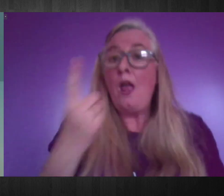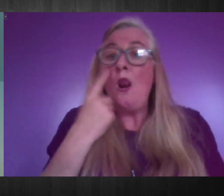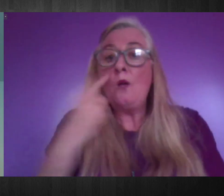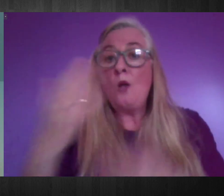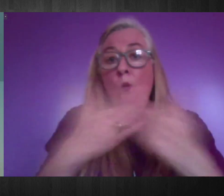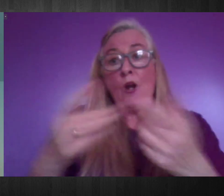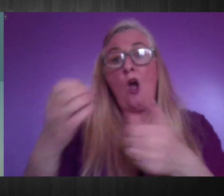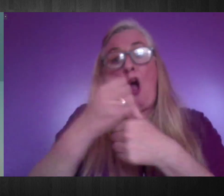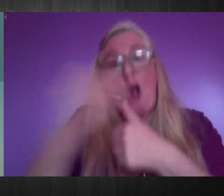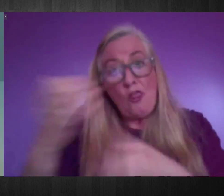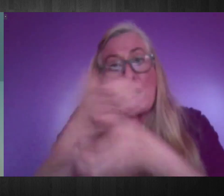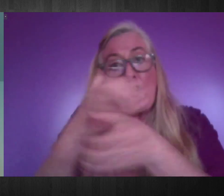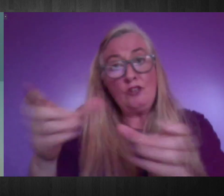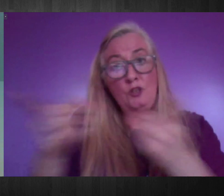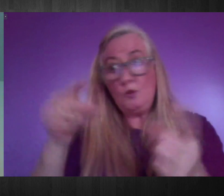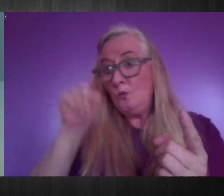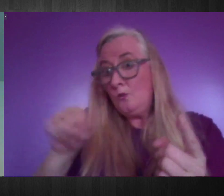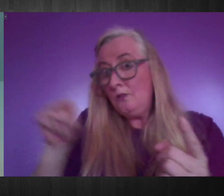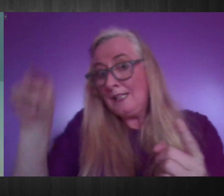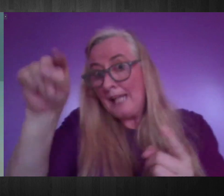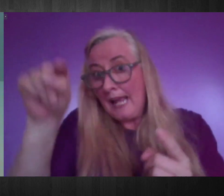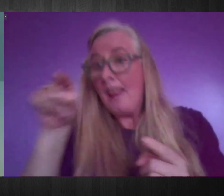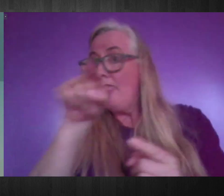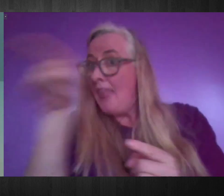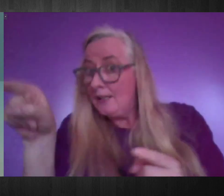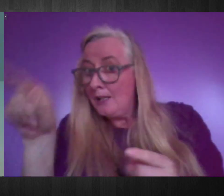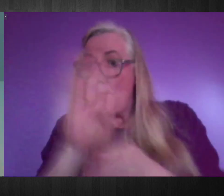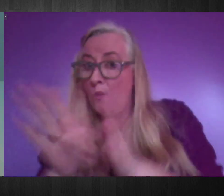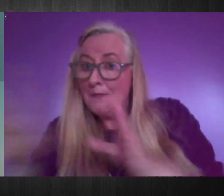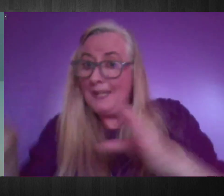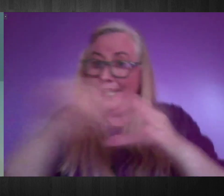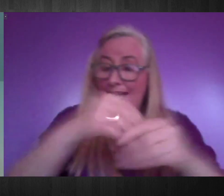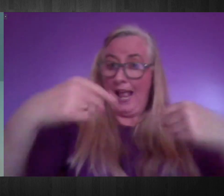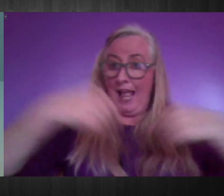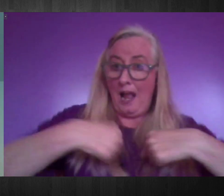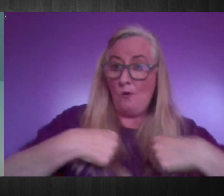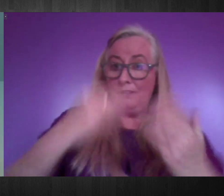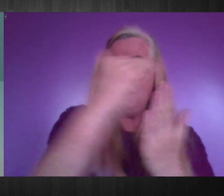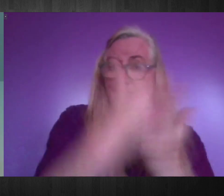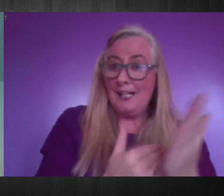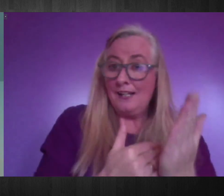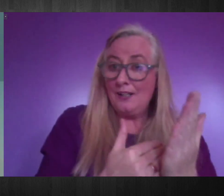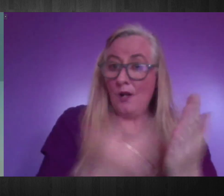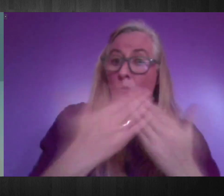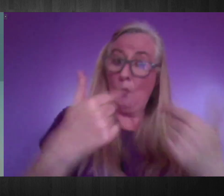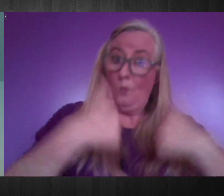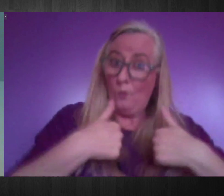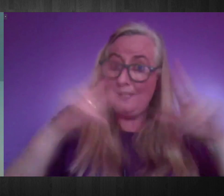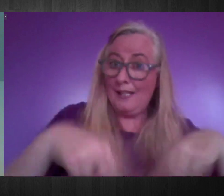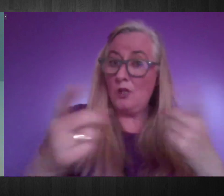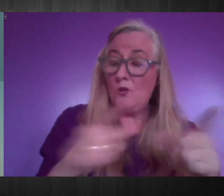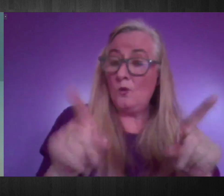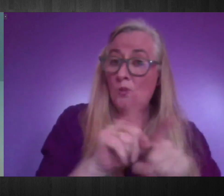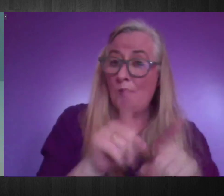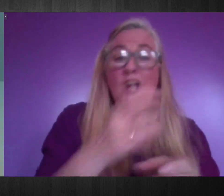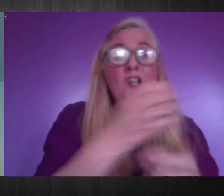and taking them into our own considerations in terms of how we see things domestically. I will finish by